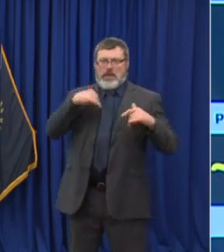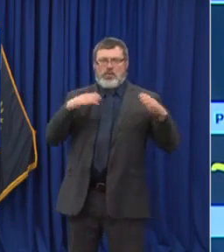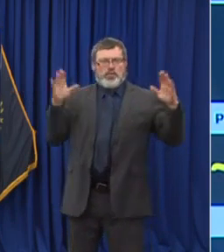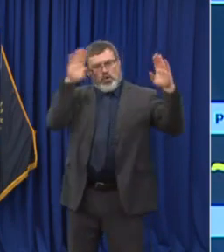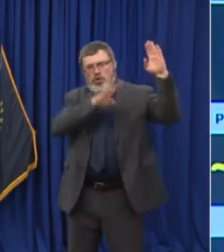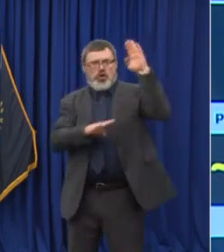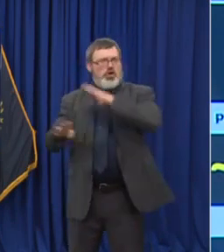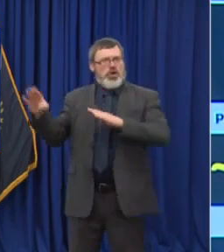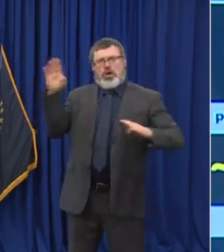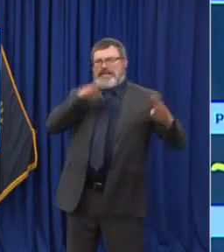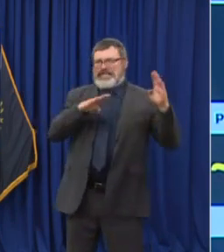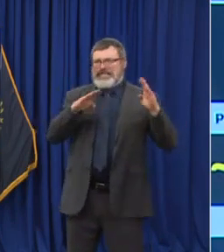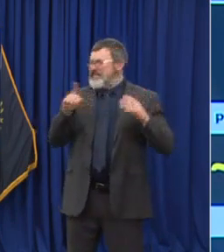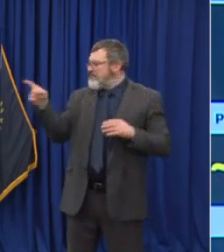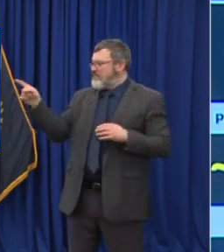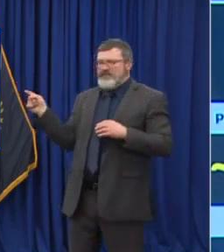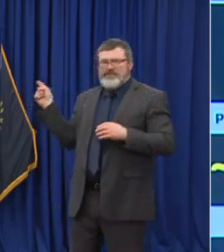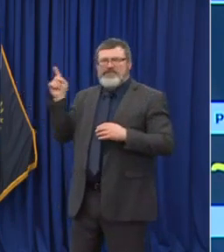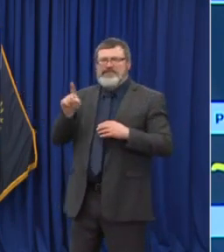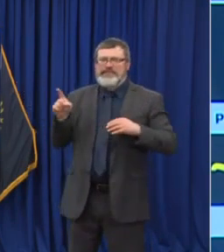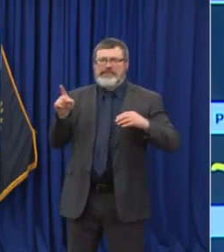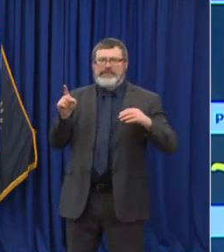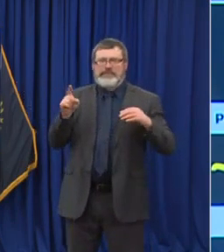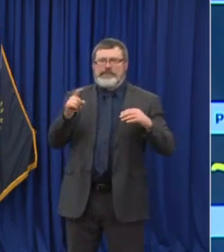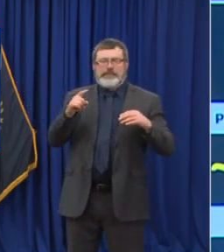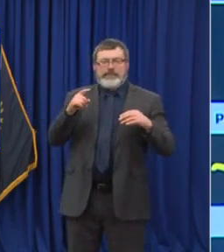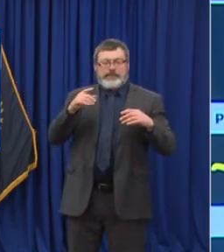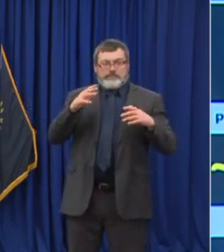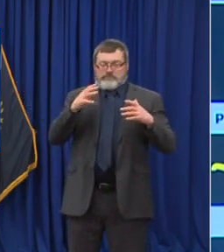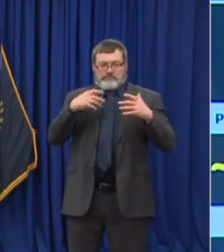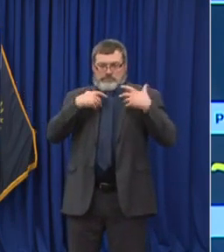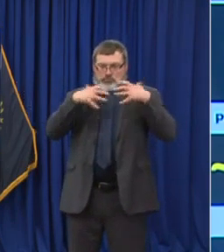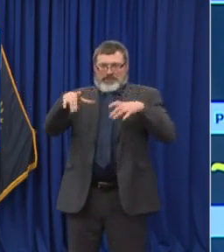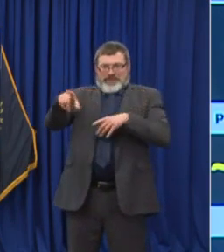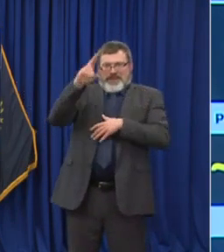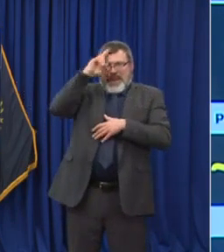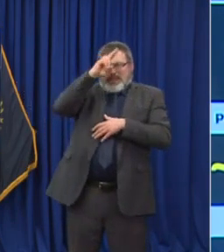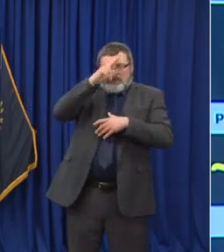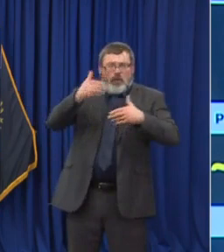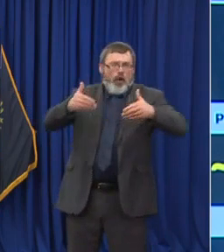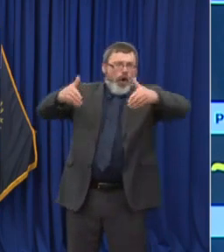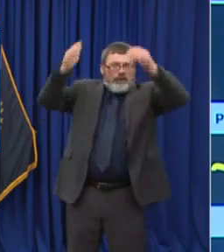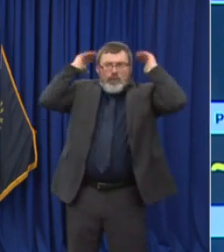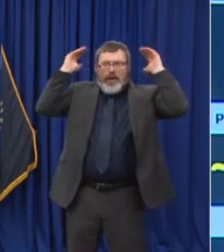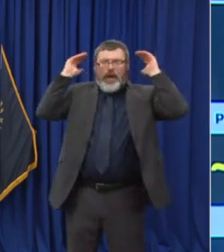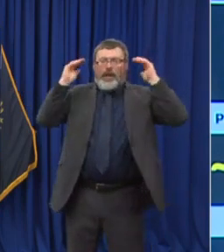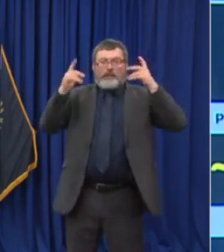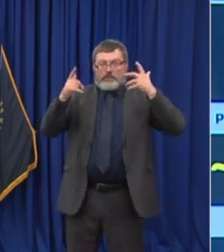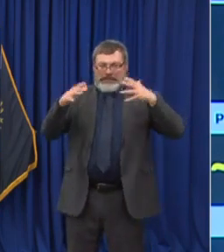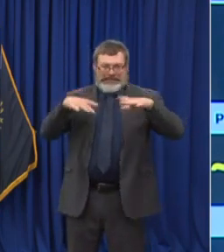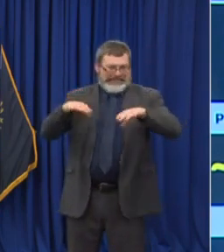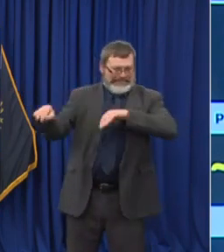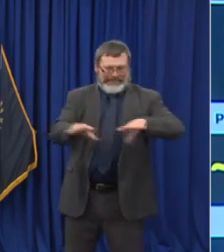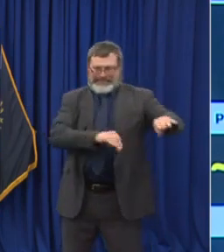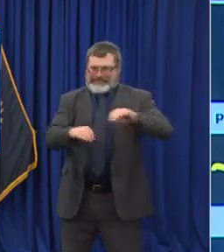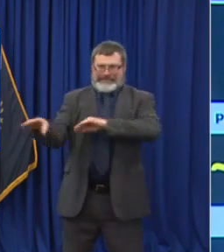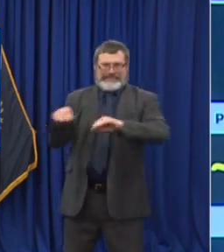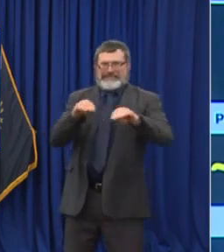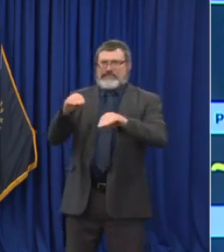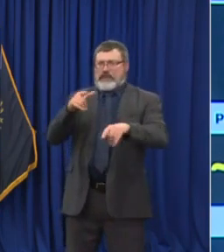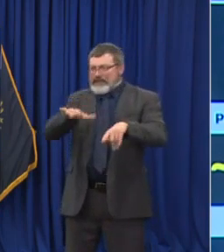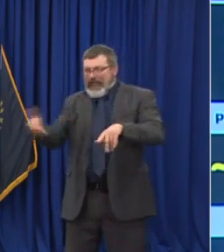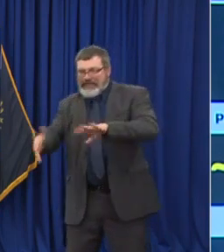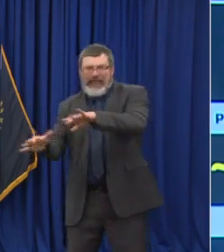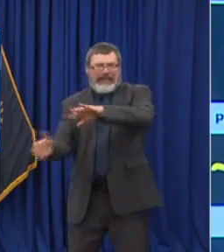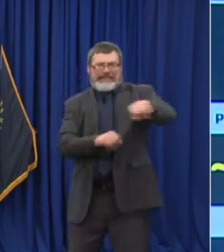the flexibility, frankly, maintain much of the success that New Hampshire has had with again, keeping our COVID numbers low, our economy strong and our